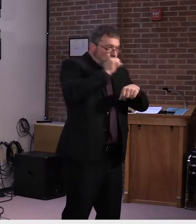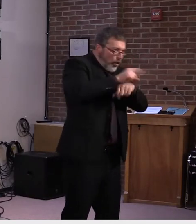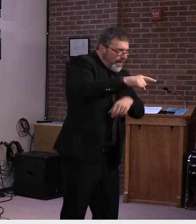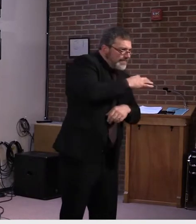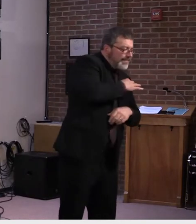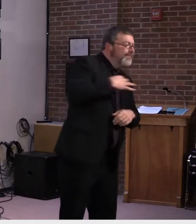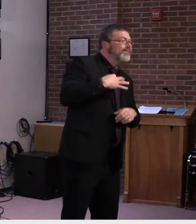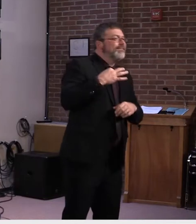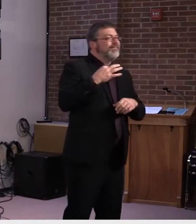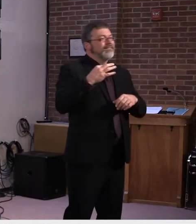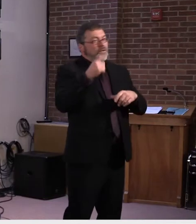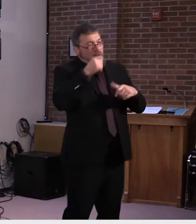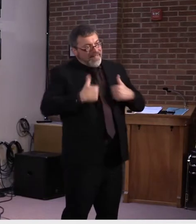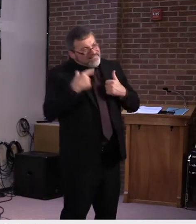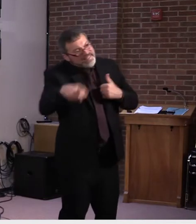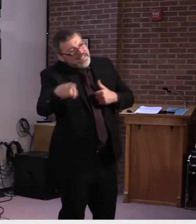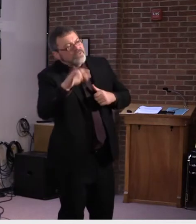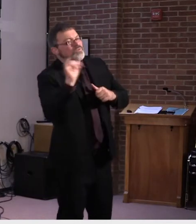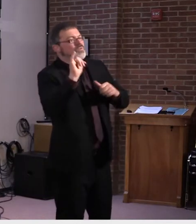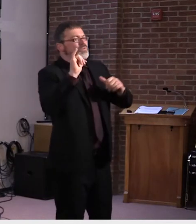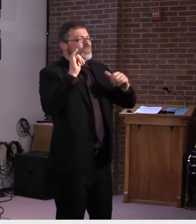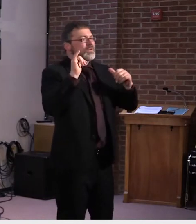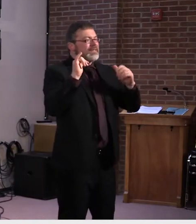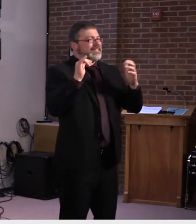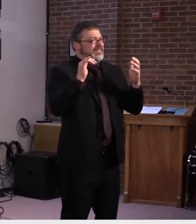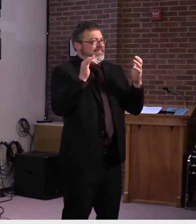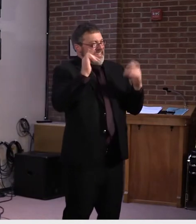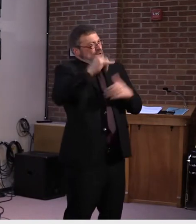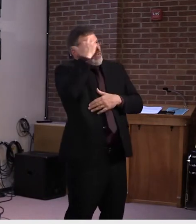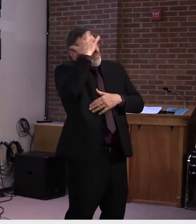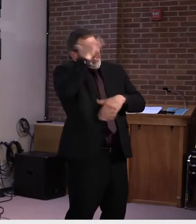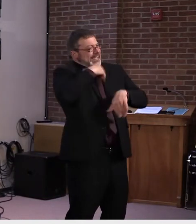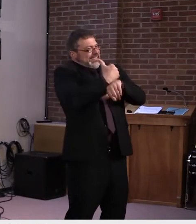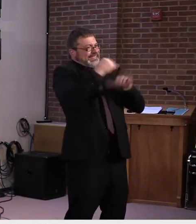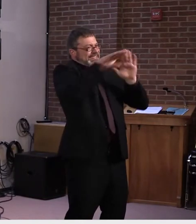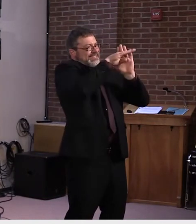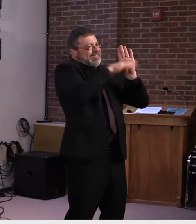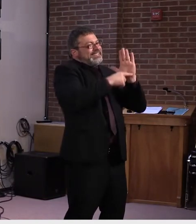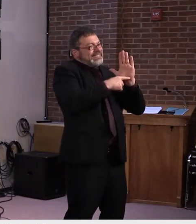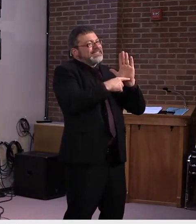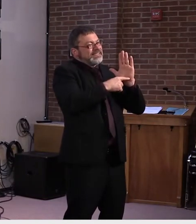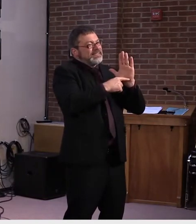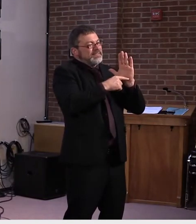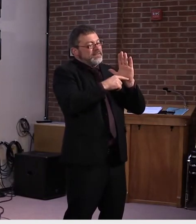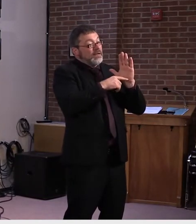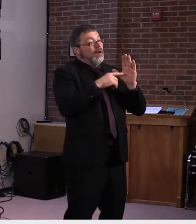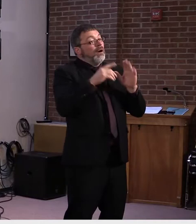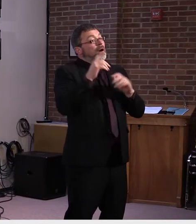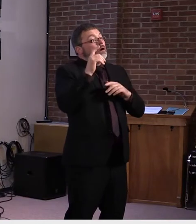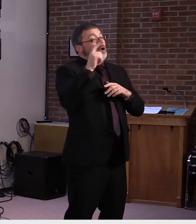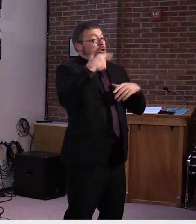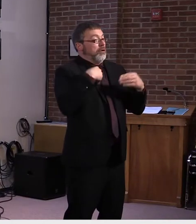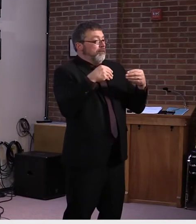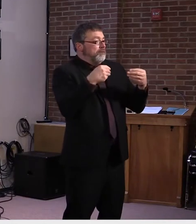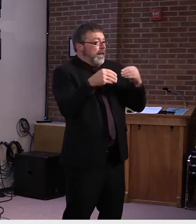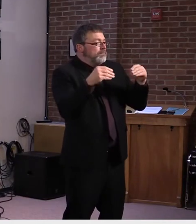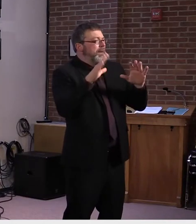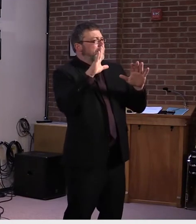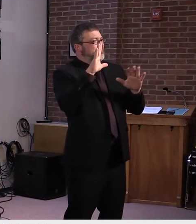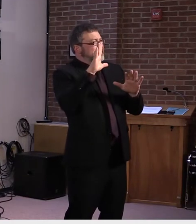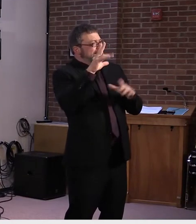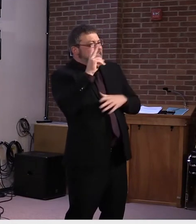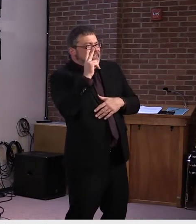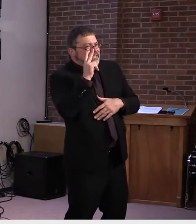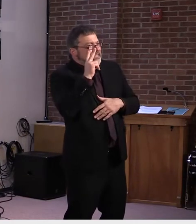possible, loosen up these requirements, we've got to also got to make sure that we don't